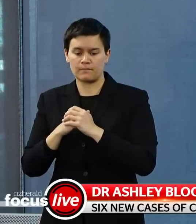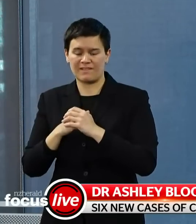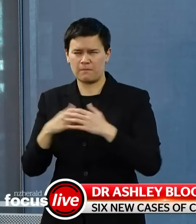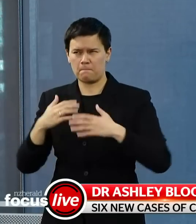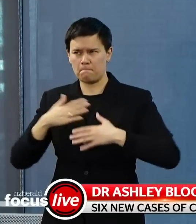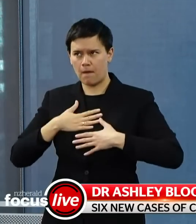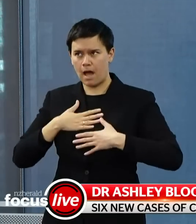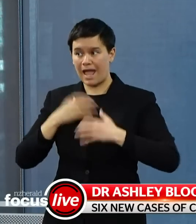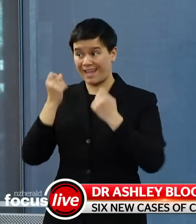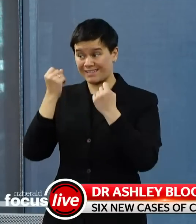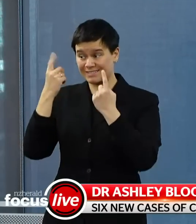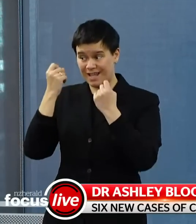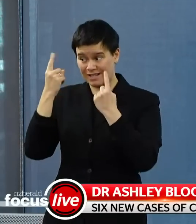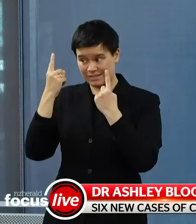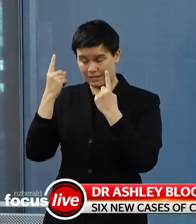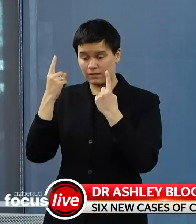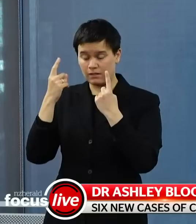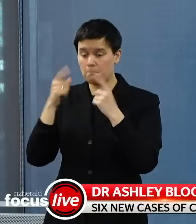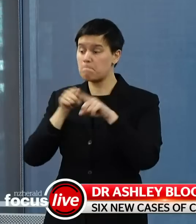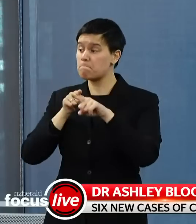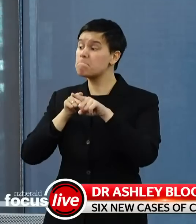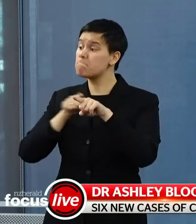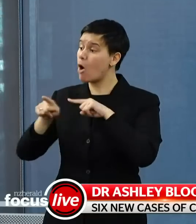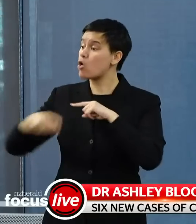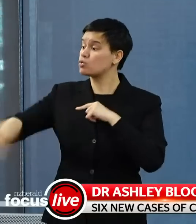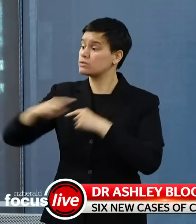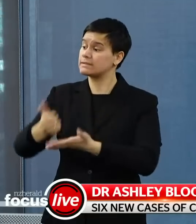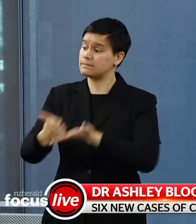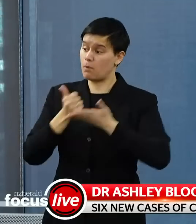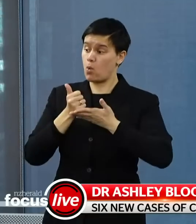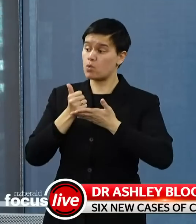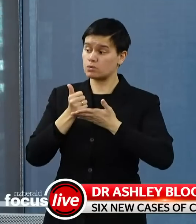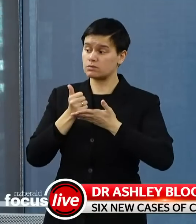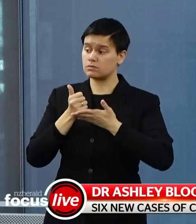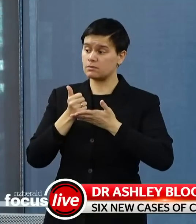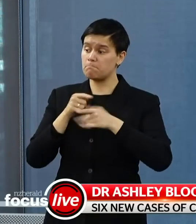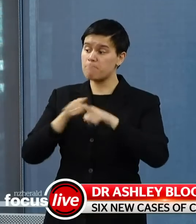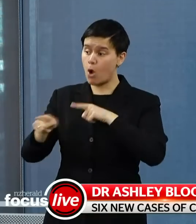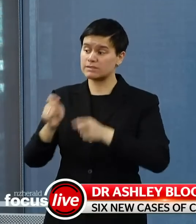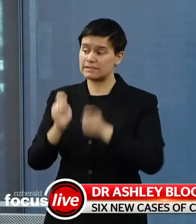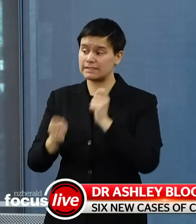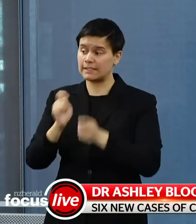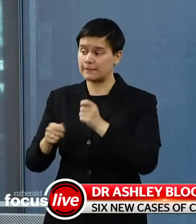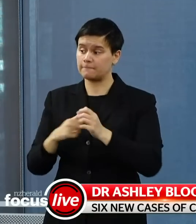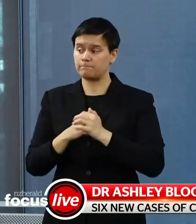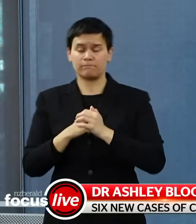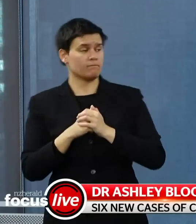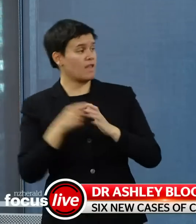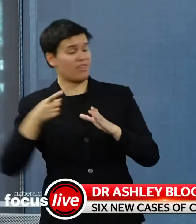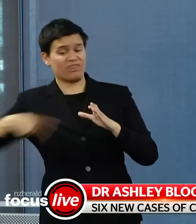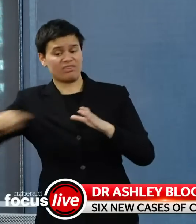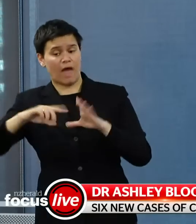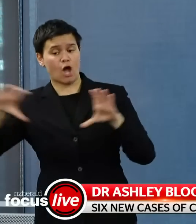that there was a high level of support for and cooperation with the testing. And how many of those have been contacted?